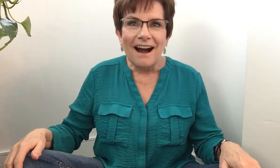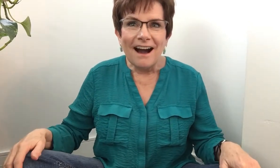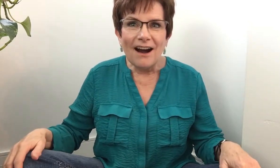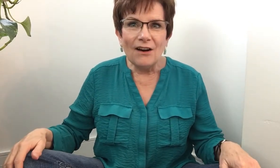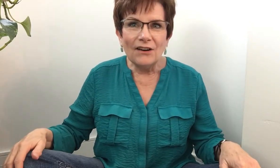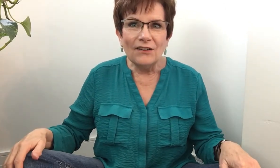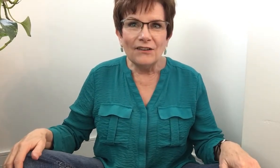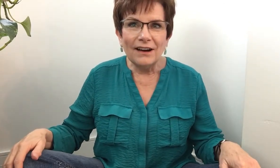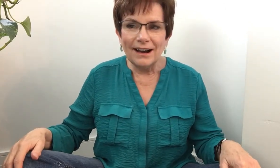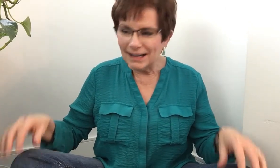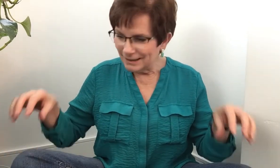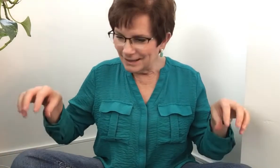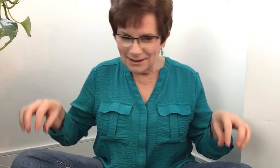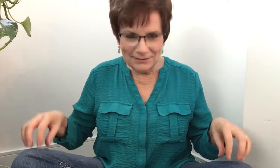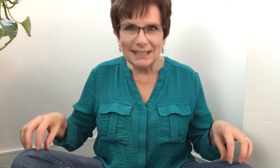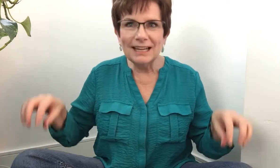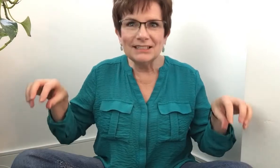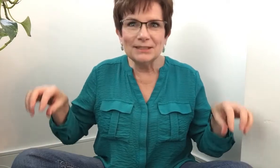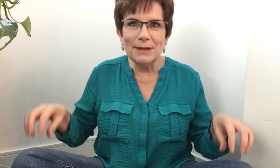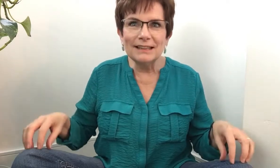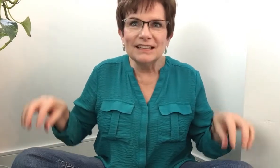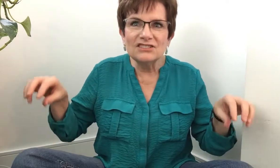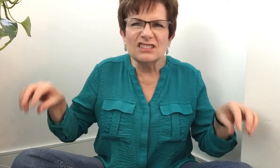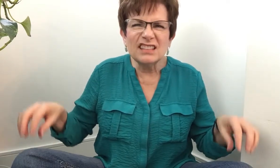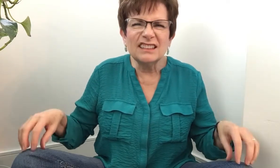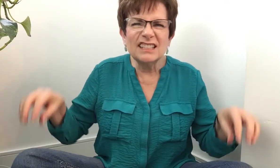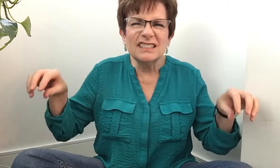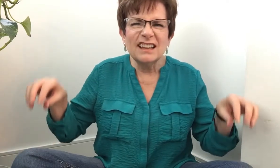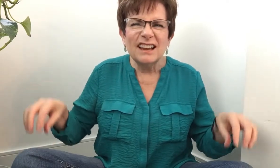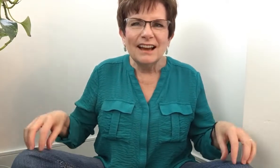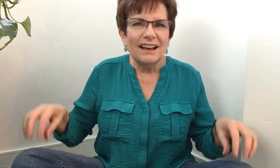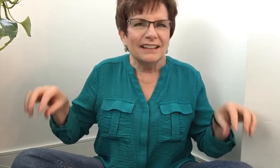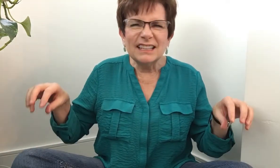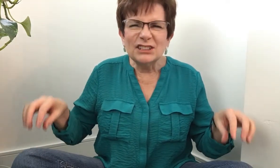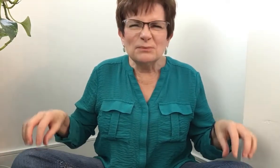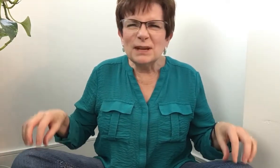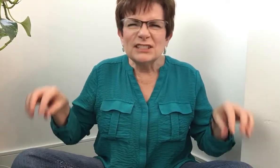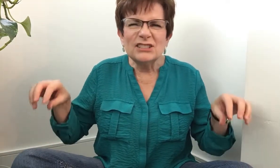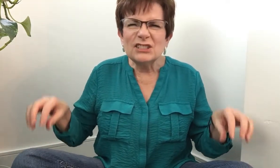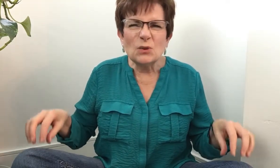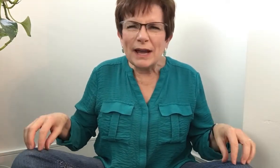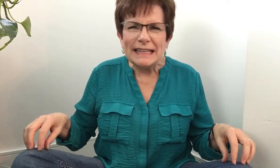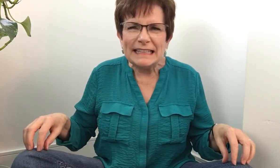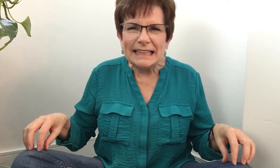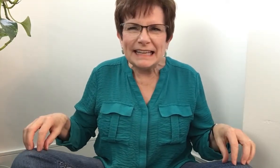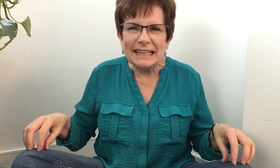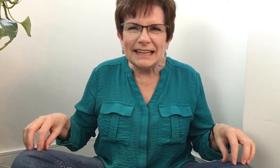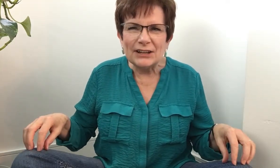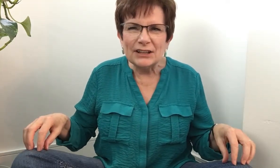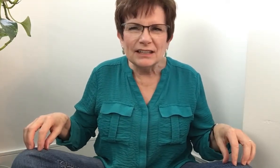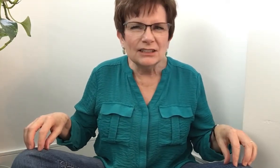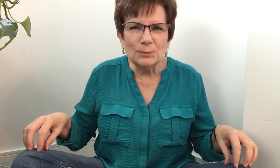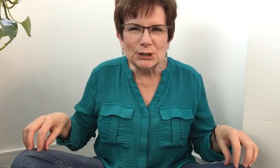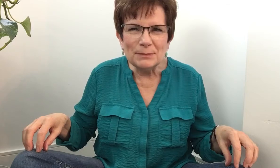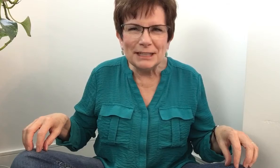Oh, I love touching my legs, just like this. Like a little bug, just quietly landing there. Little Bernie B.